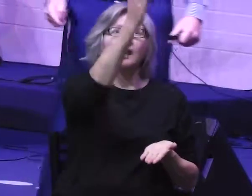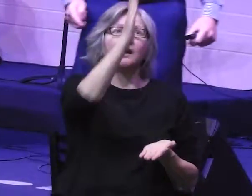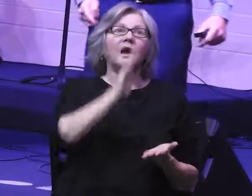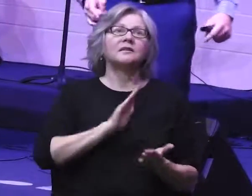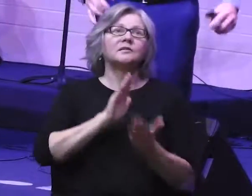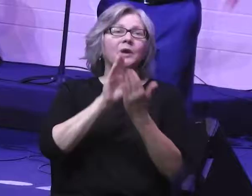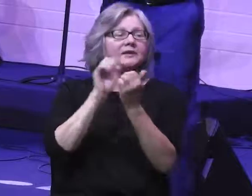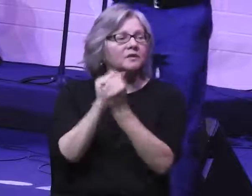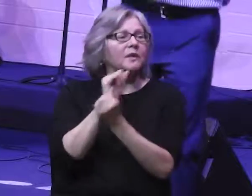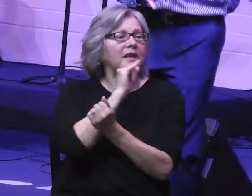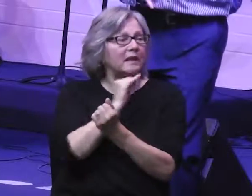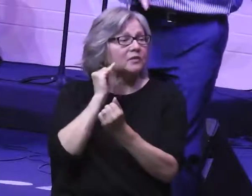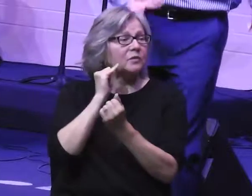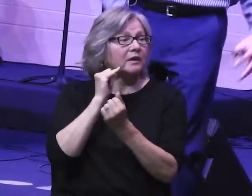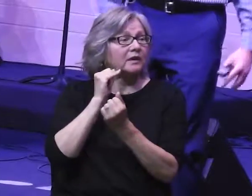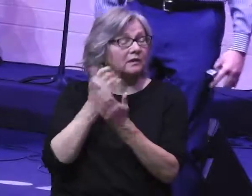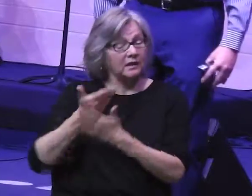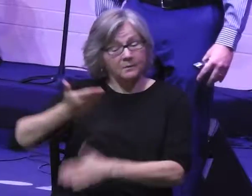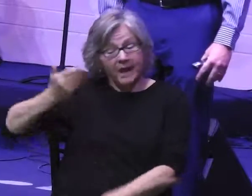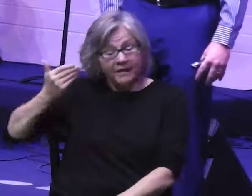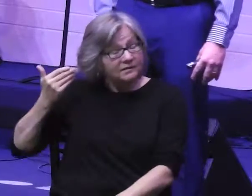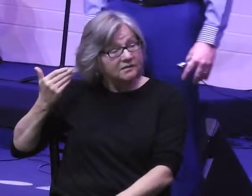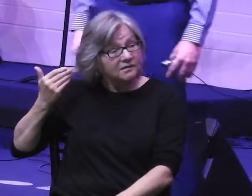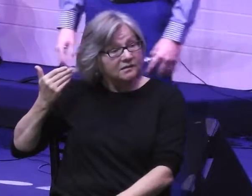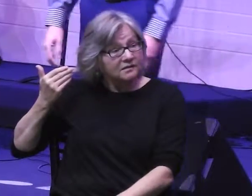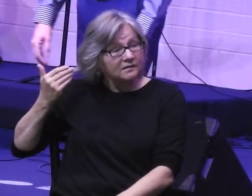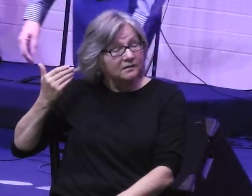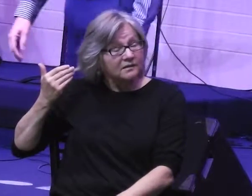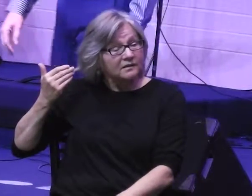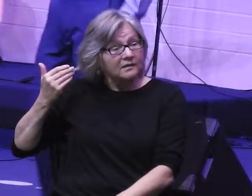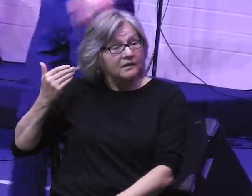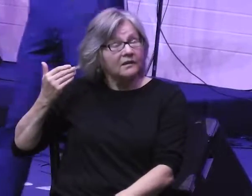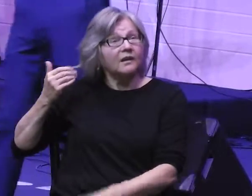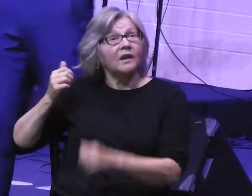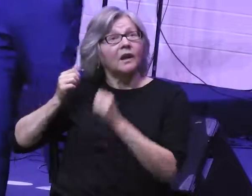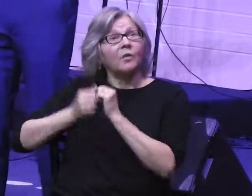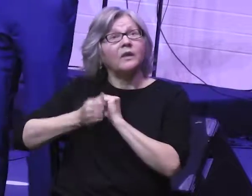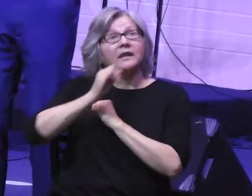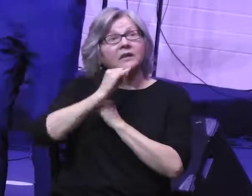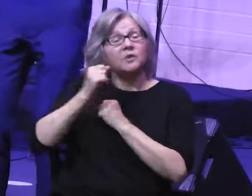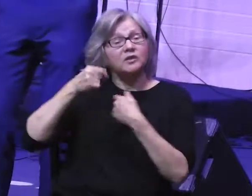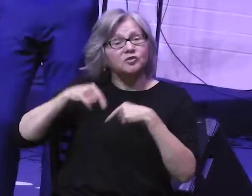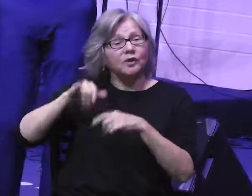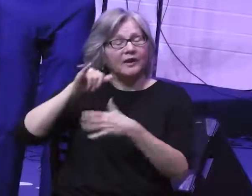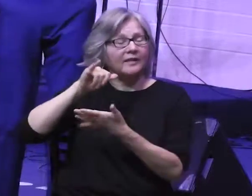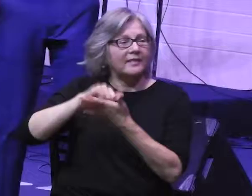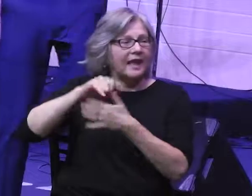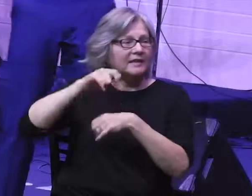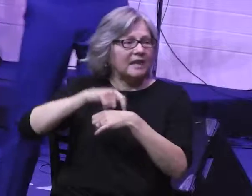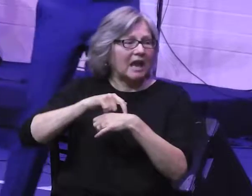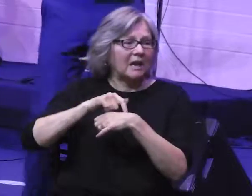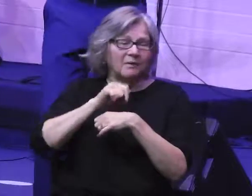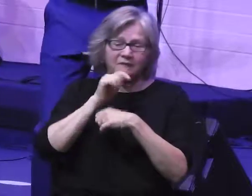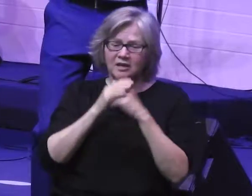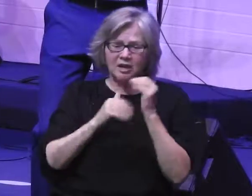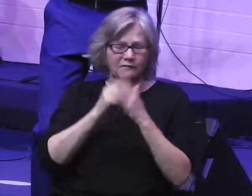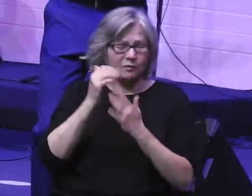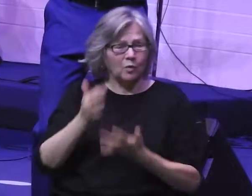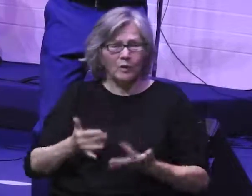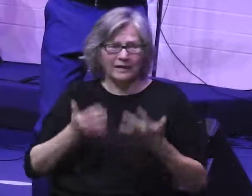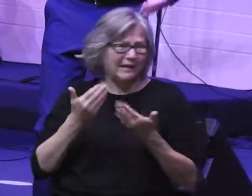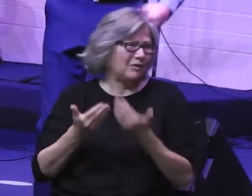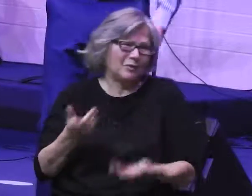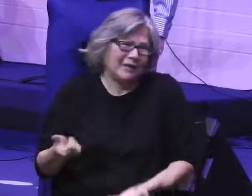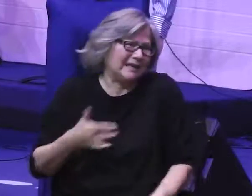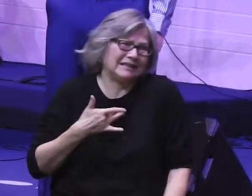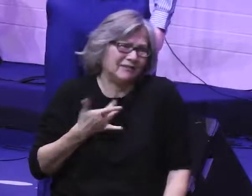God's presence was with Israel in their past. It was with Israel in their time of uncomfortable waiting, though they did